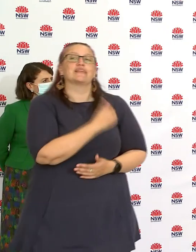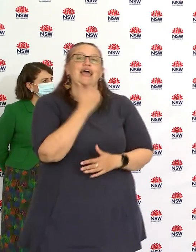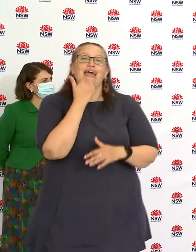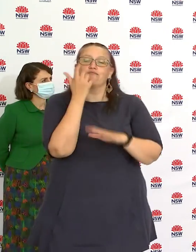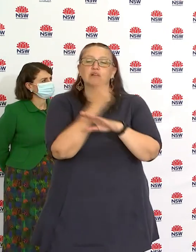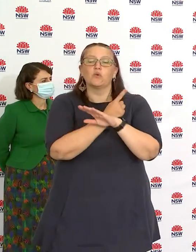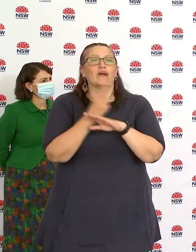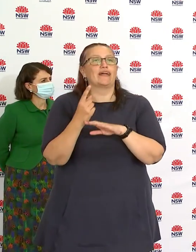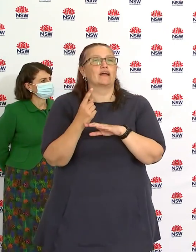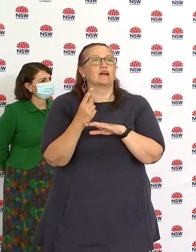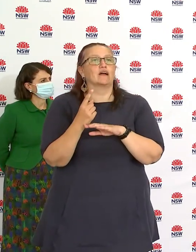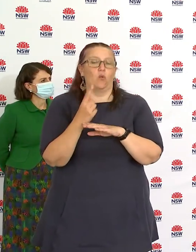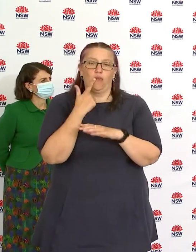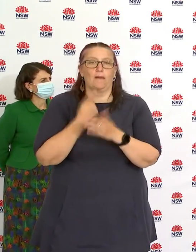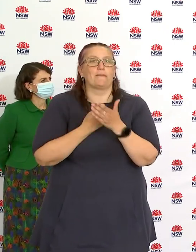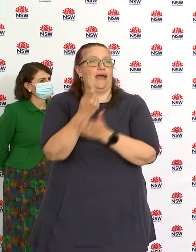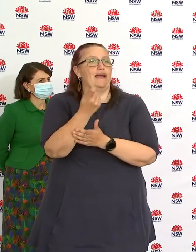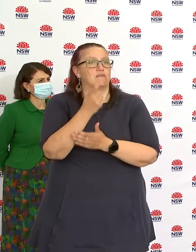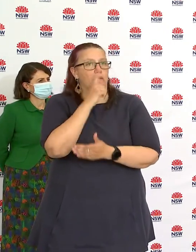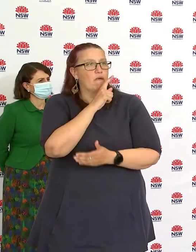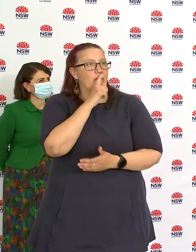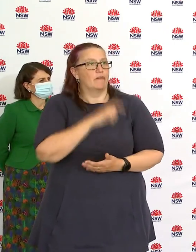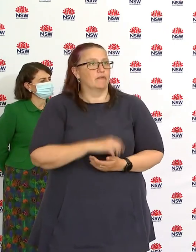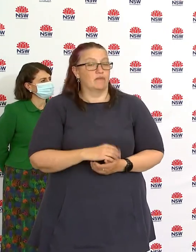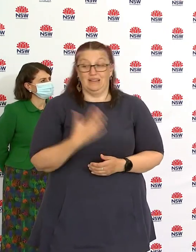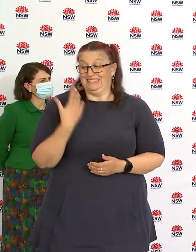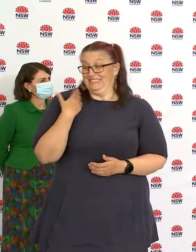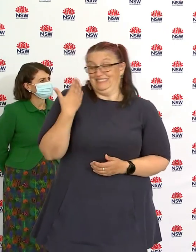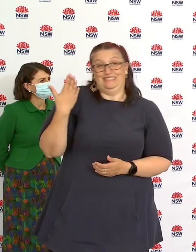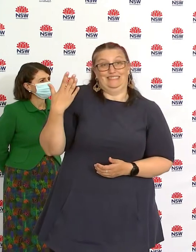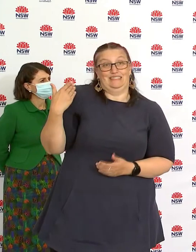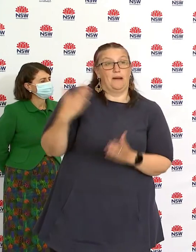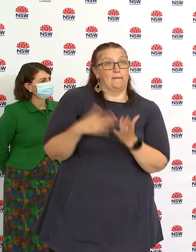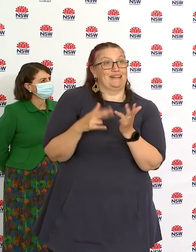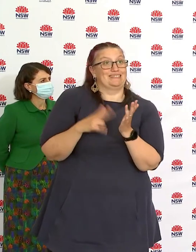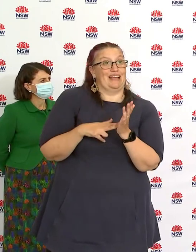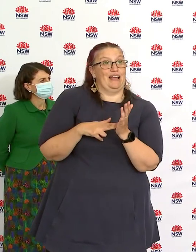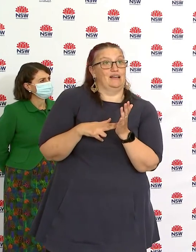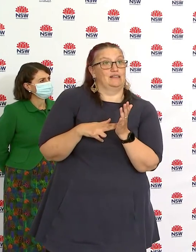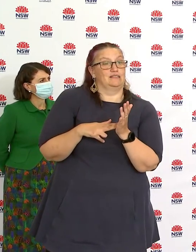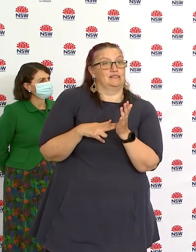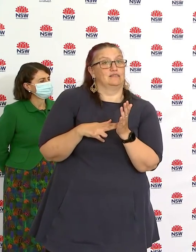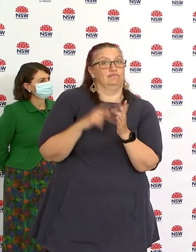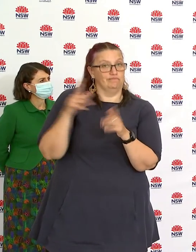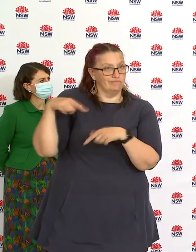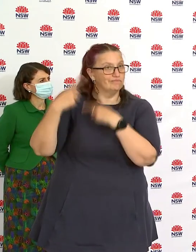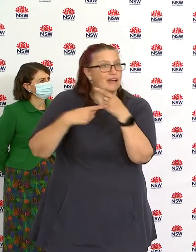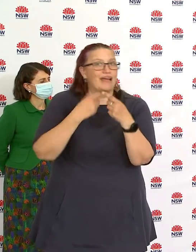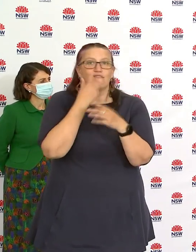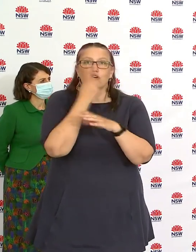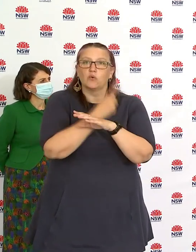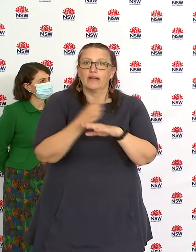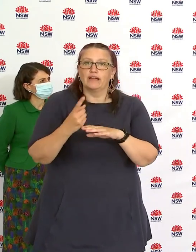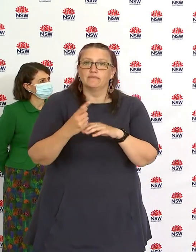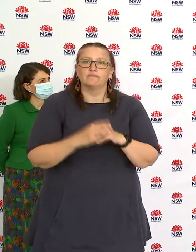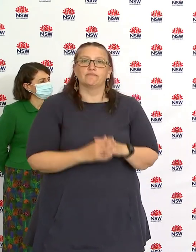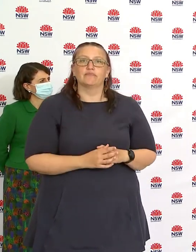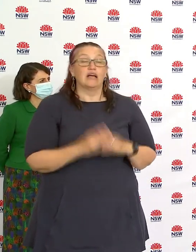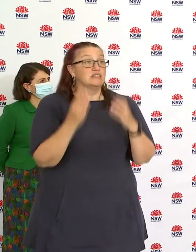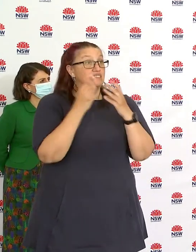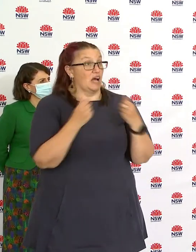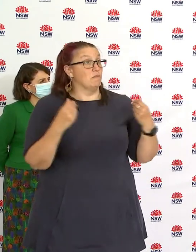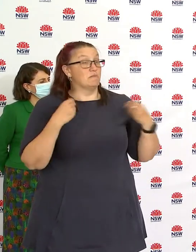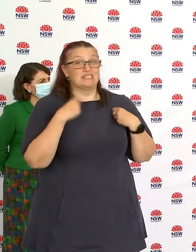week backdated from monday um these uh financial payments have now up to one hundred thousand dollars uh for businesses will be